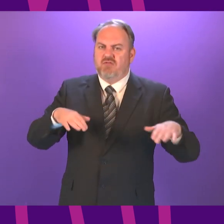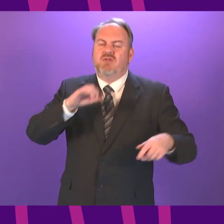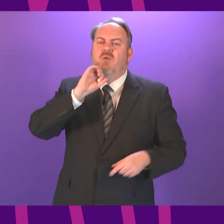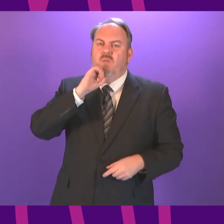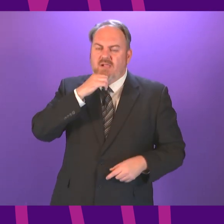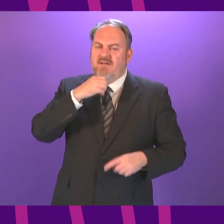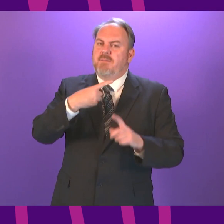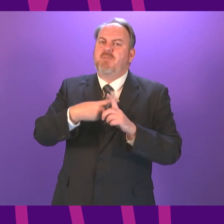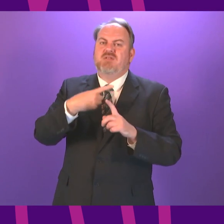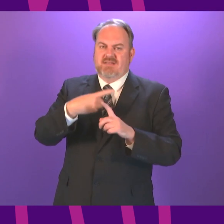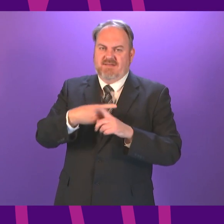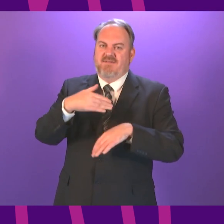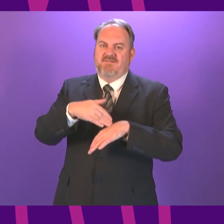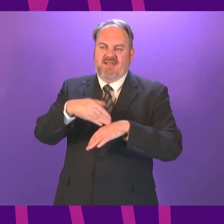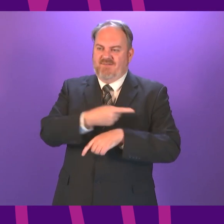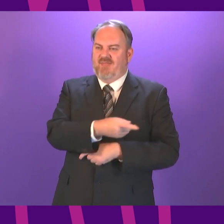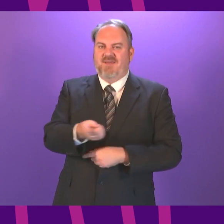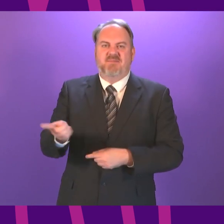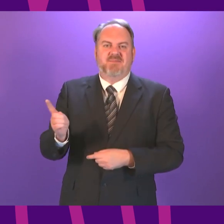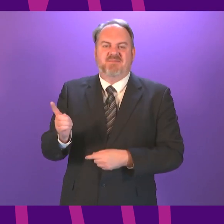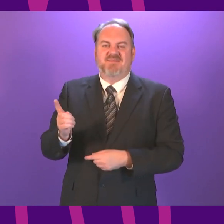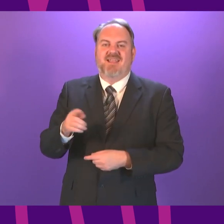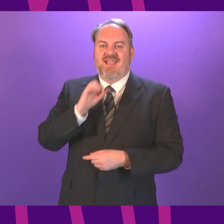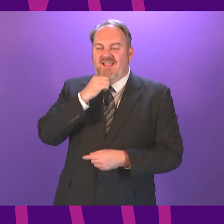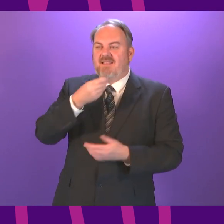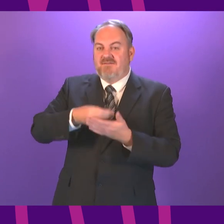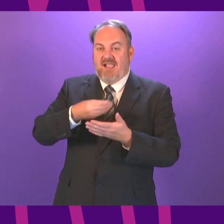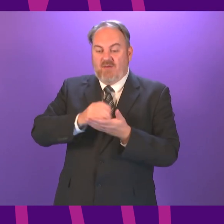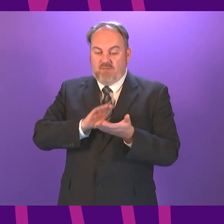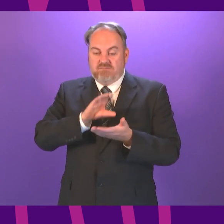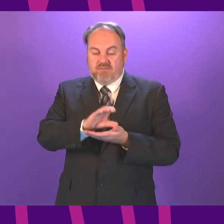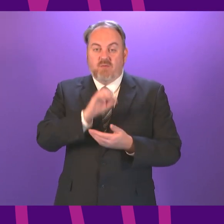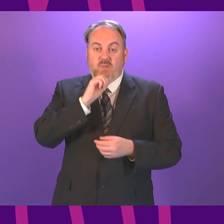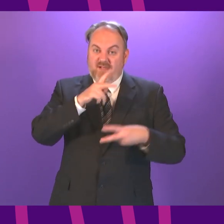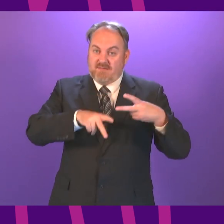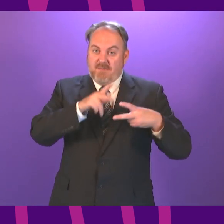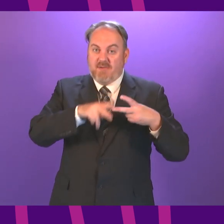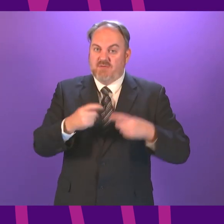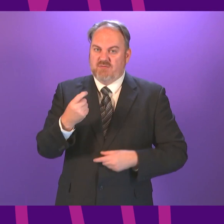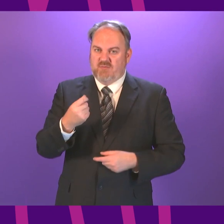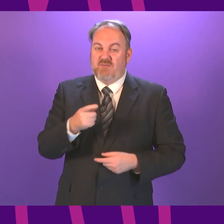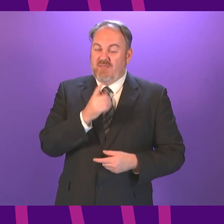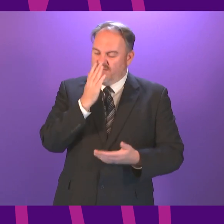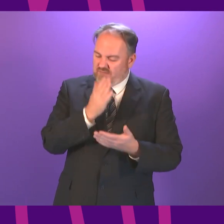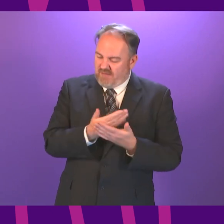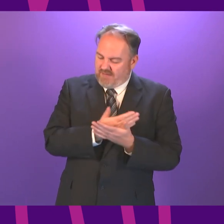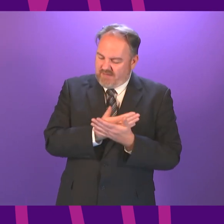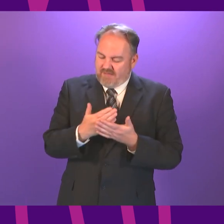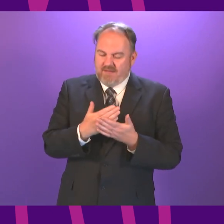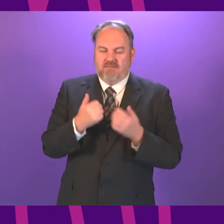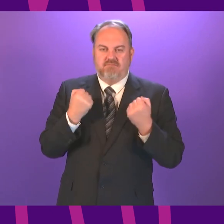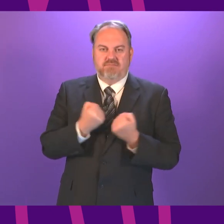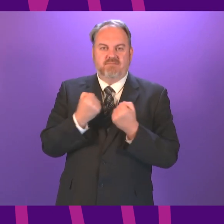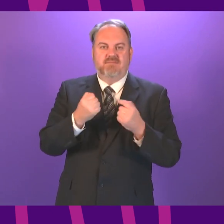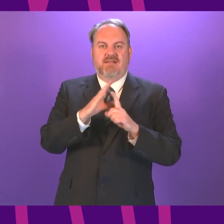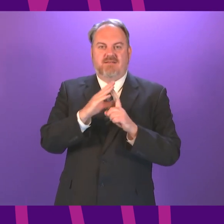payment next year and then of course double its value as soon as possible so that is a really concrete tangible example of what